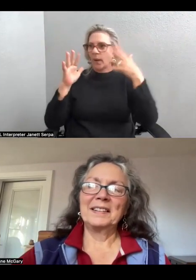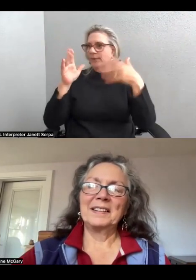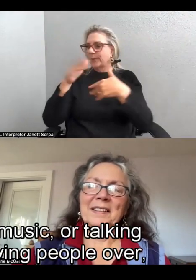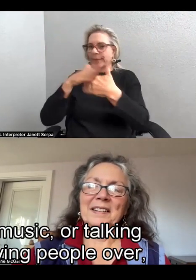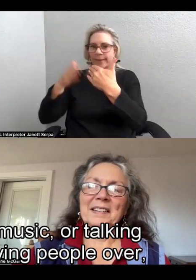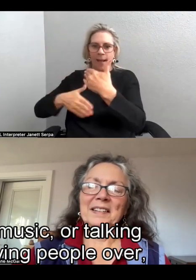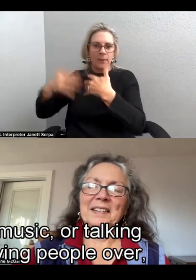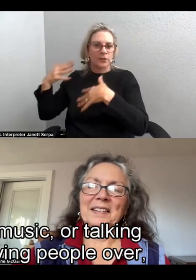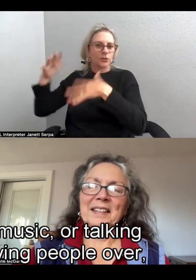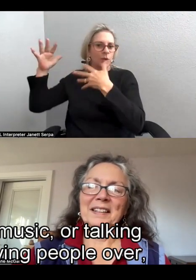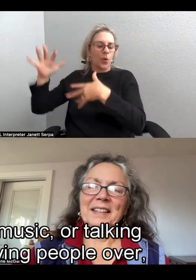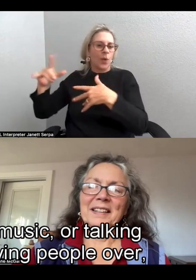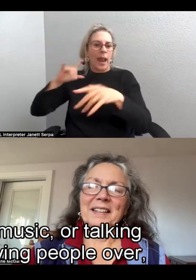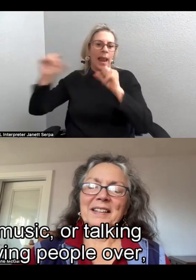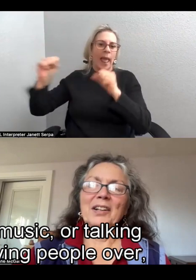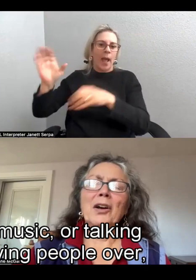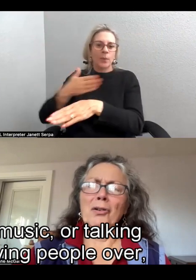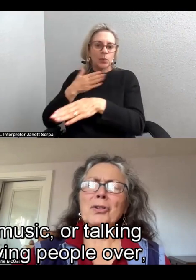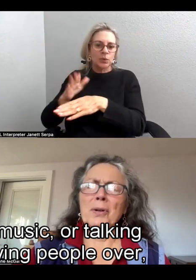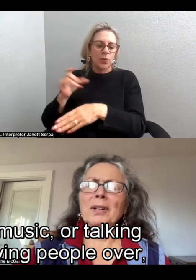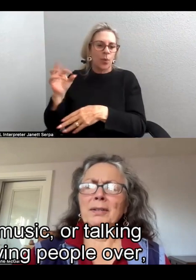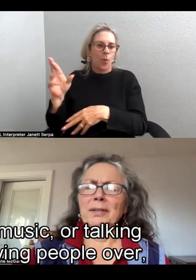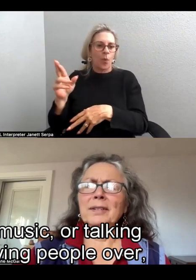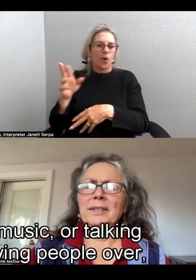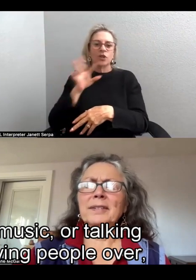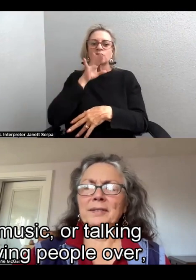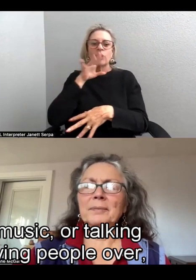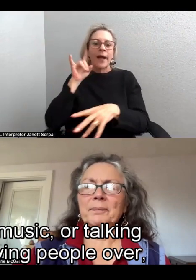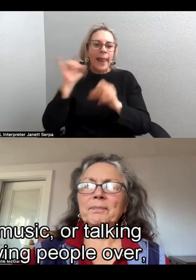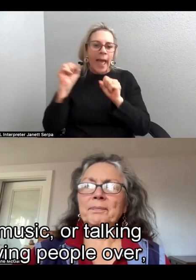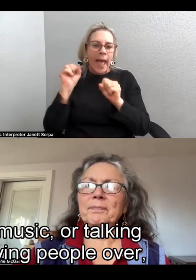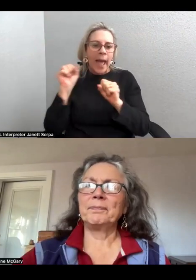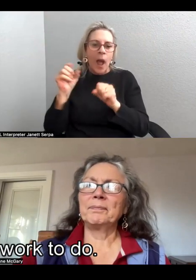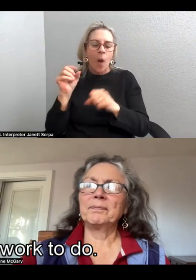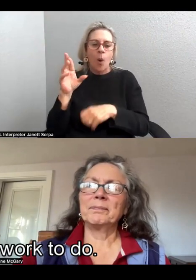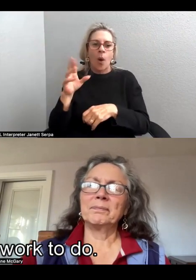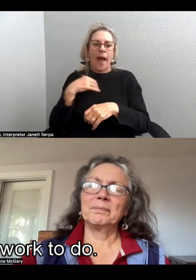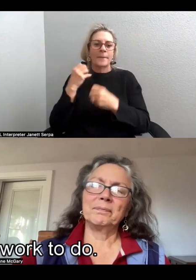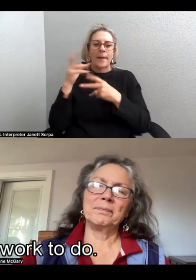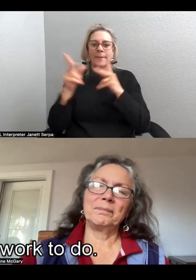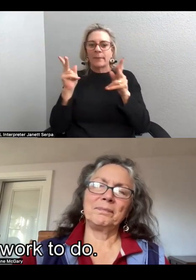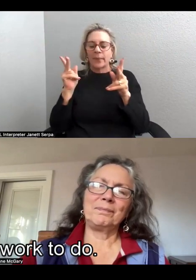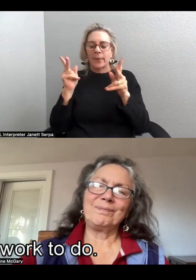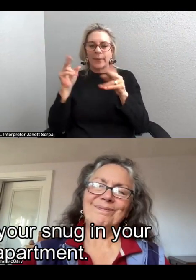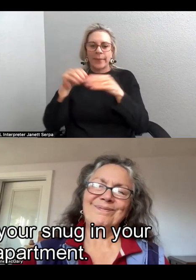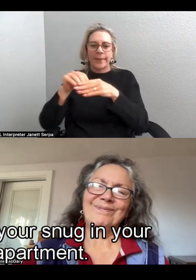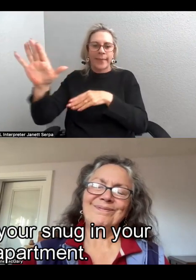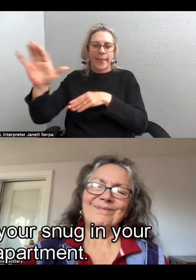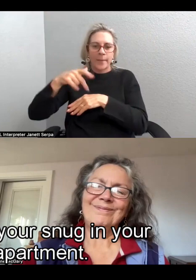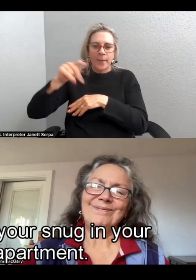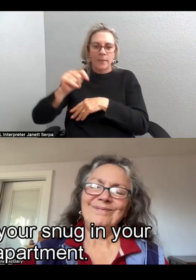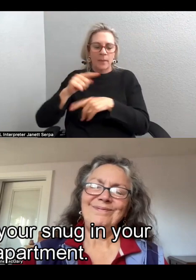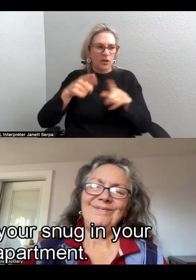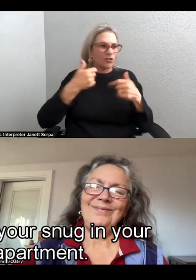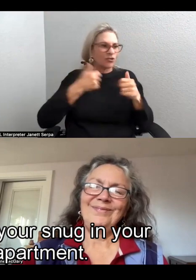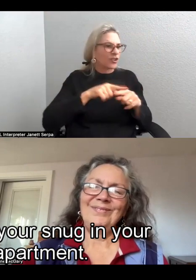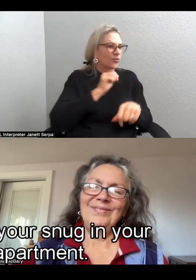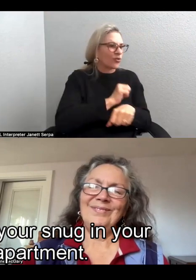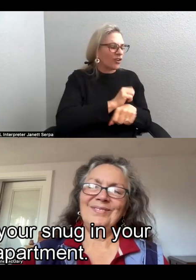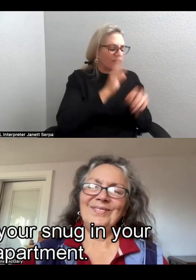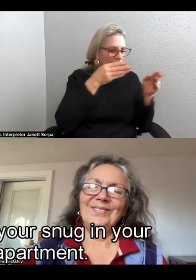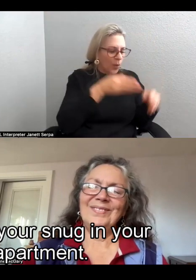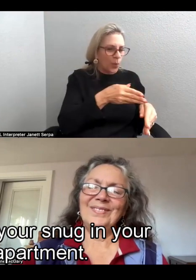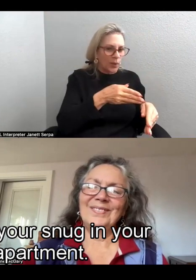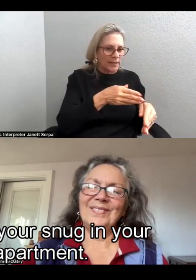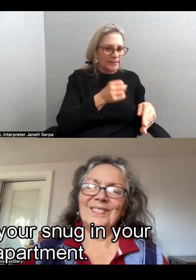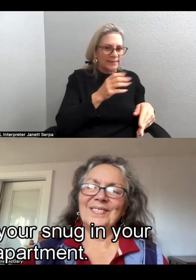neighbor playing very loud music or, you know, talking very loudly or having people over and you have work to do. And it's kind of, you're